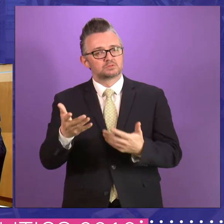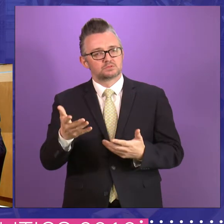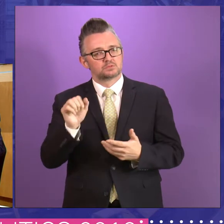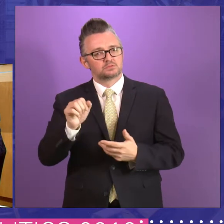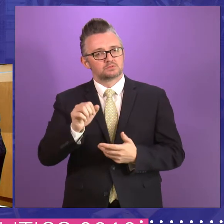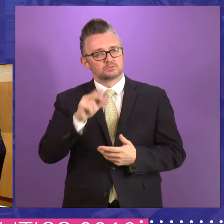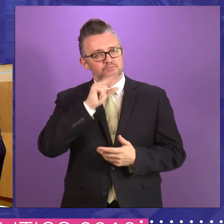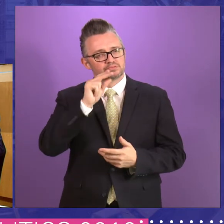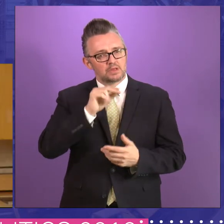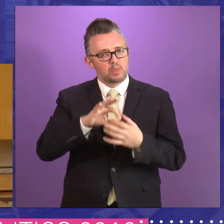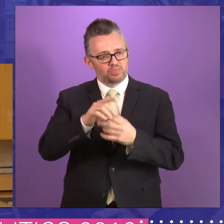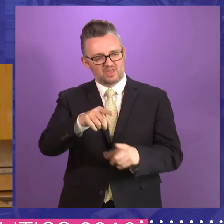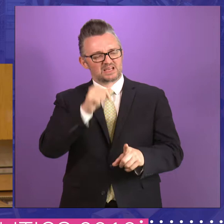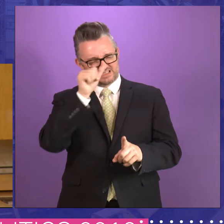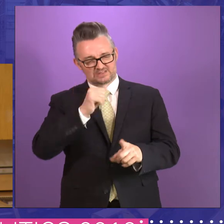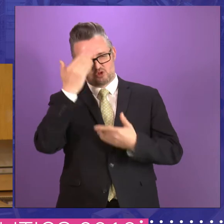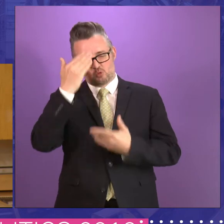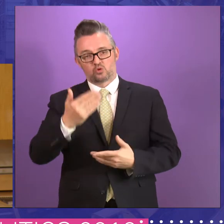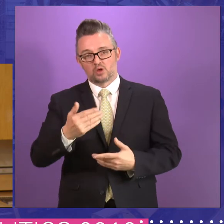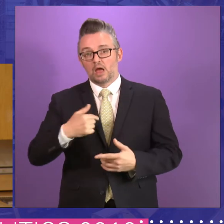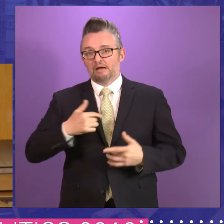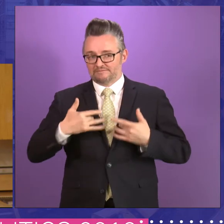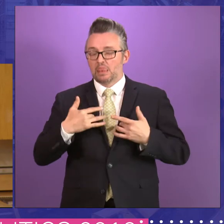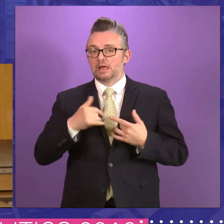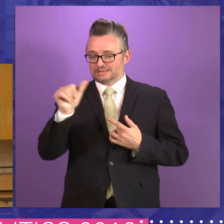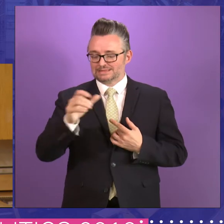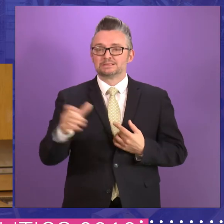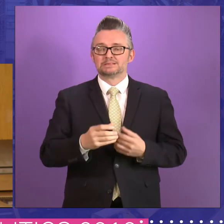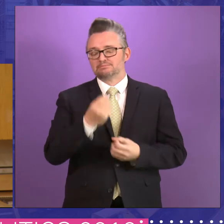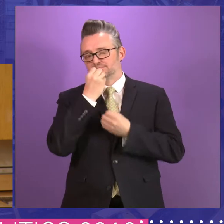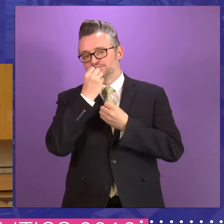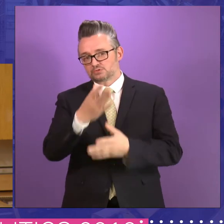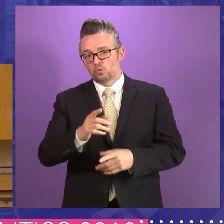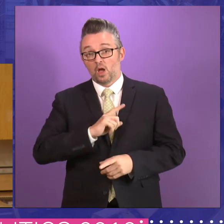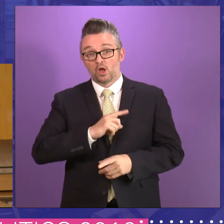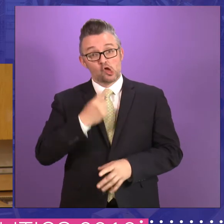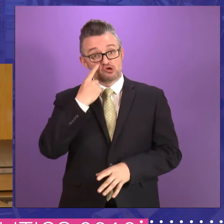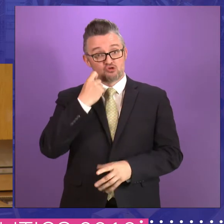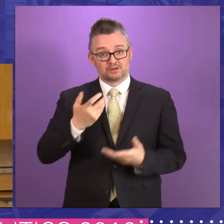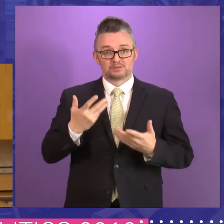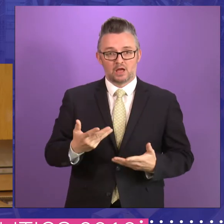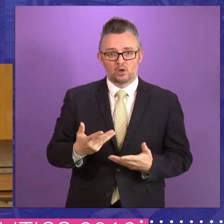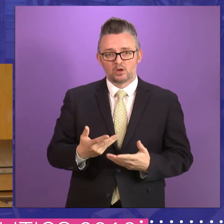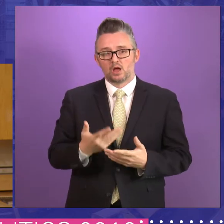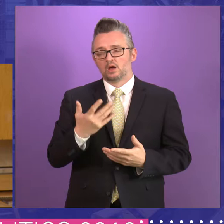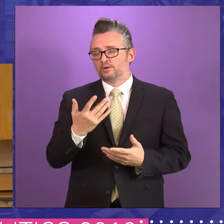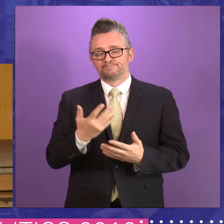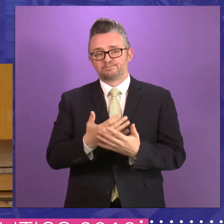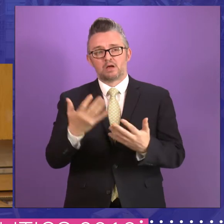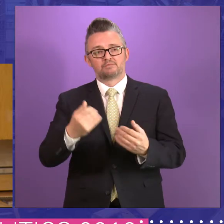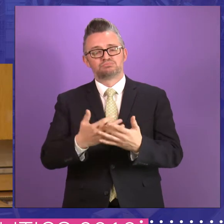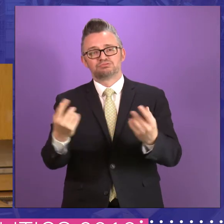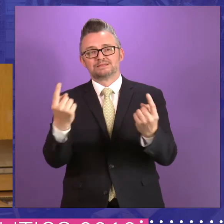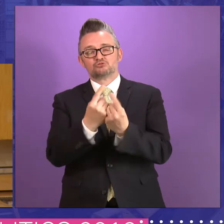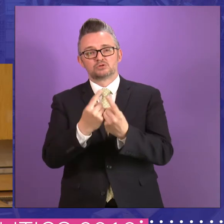So I think it would be good. It would be a shot in the arm because, you know, young people generally, there's so many issues, including